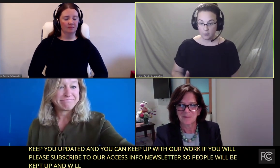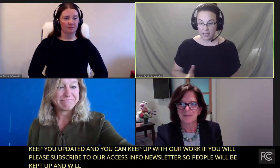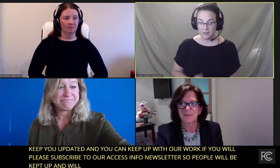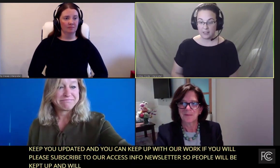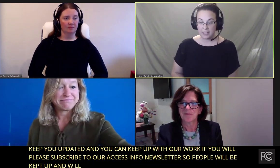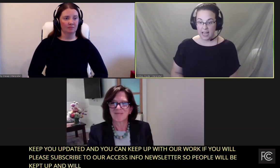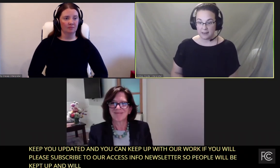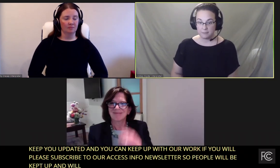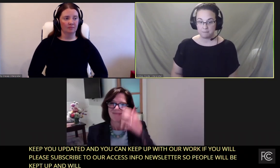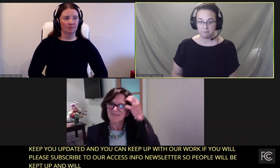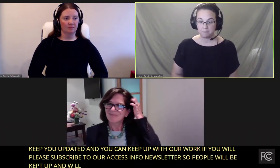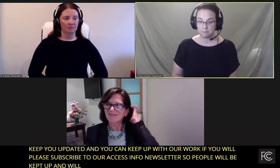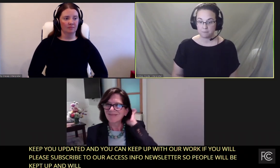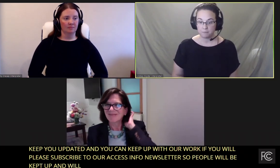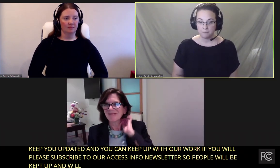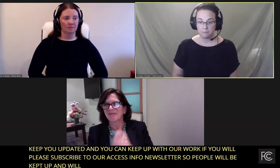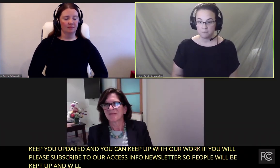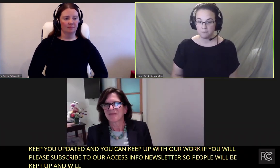Anyone have anything to add?